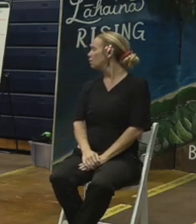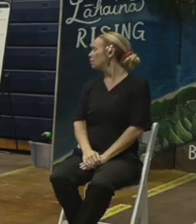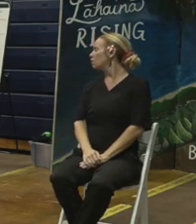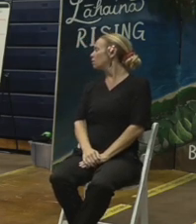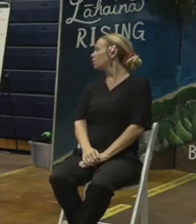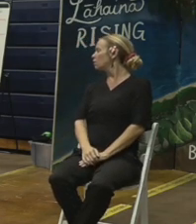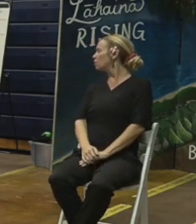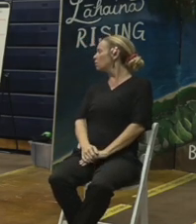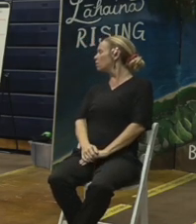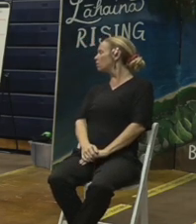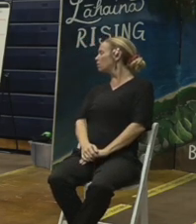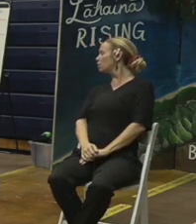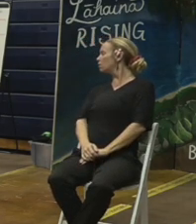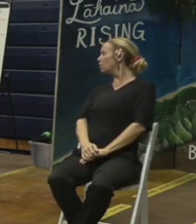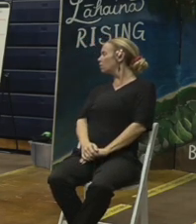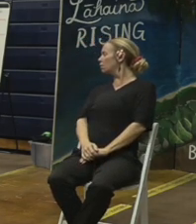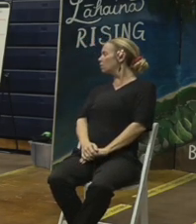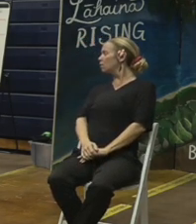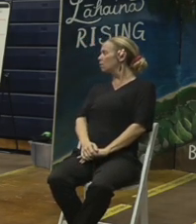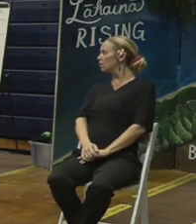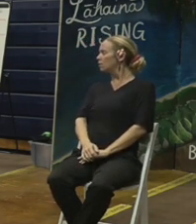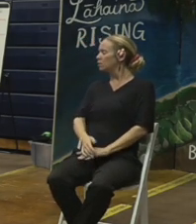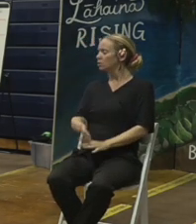priority areas for the debris mission